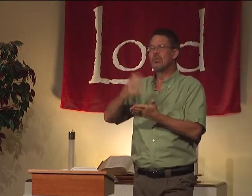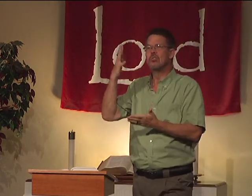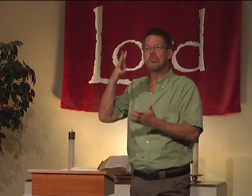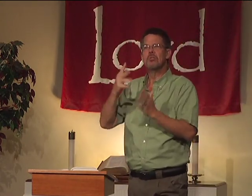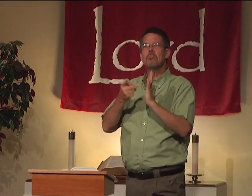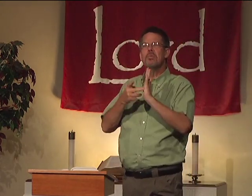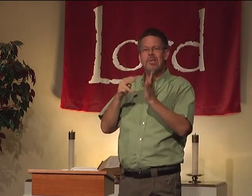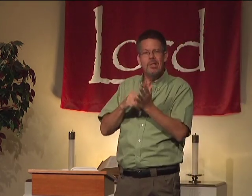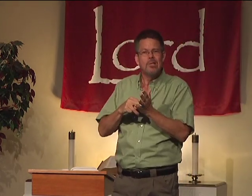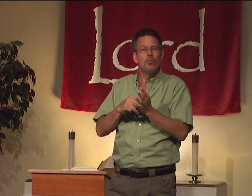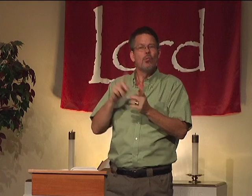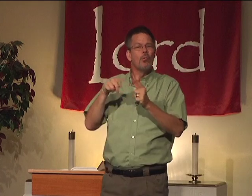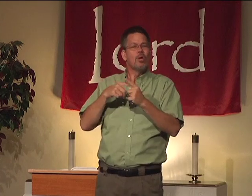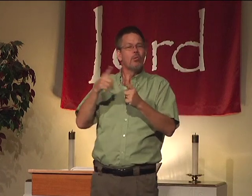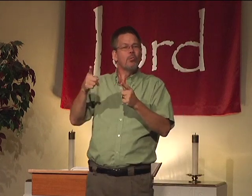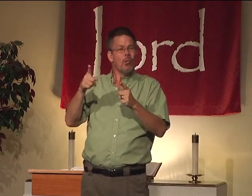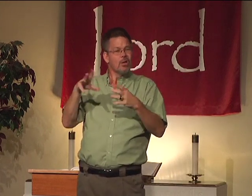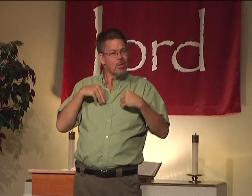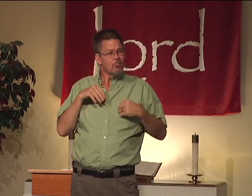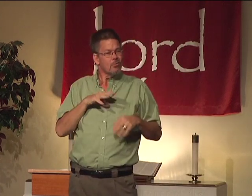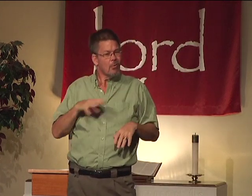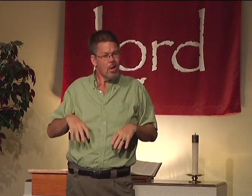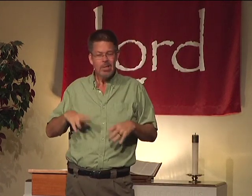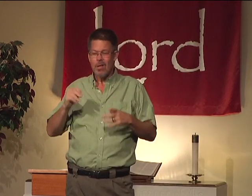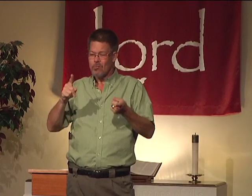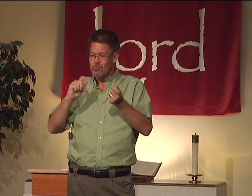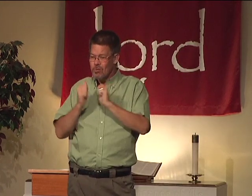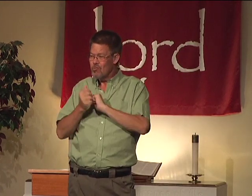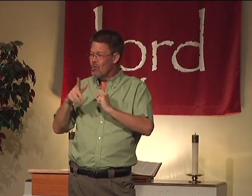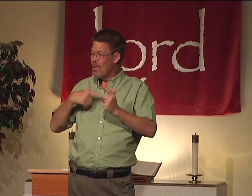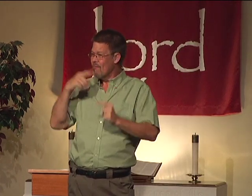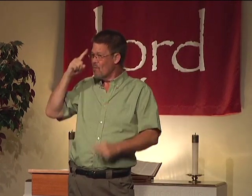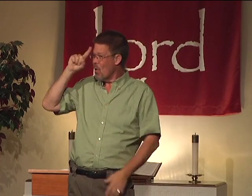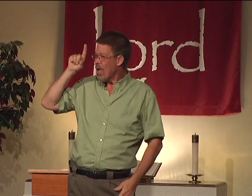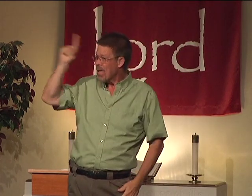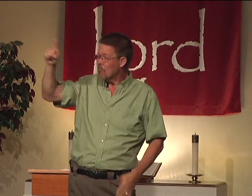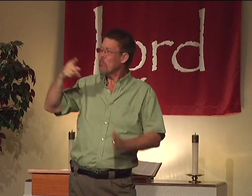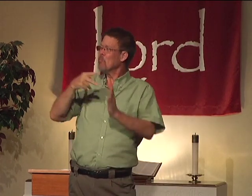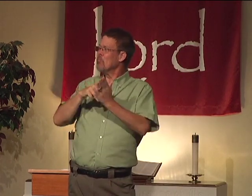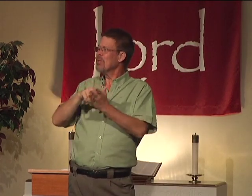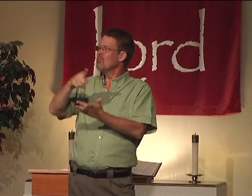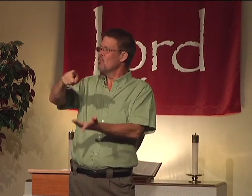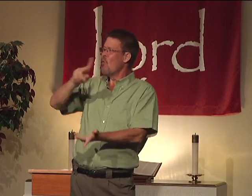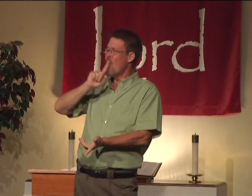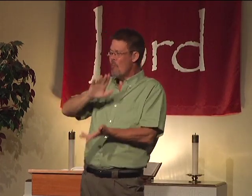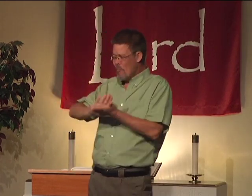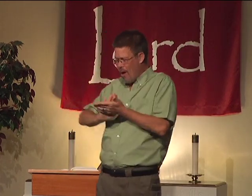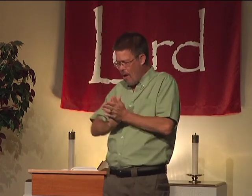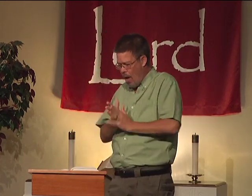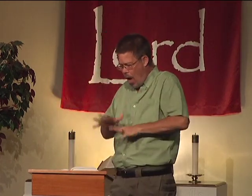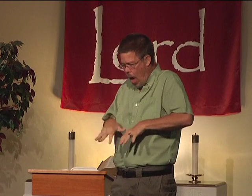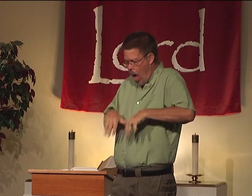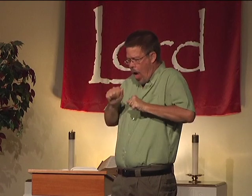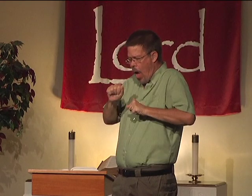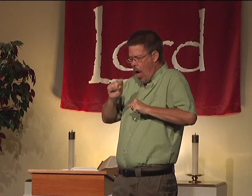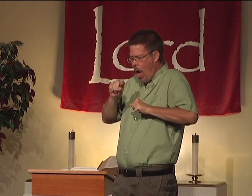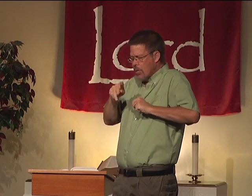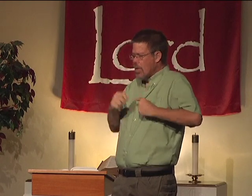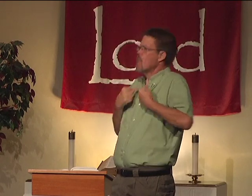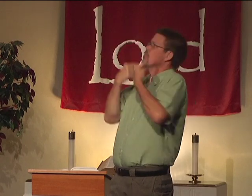Pray for riches. So when you accept Christ, change your life for him, meaning that you are becoming